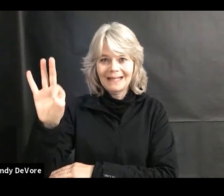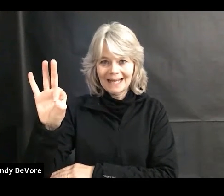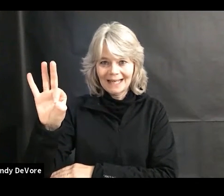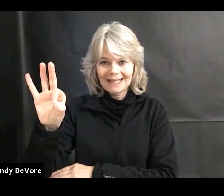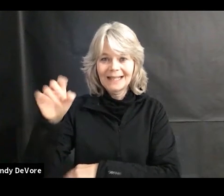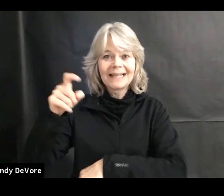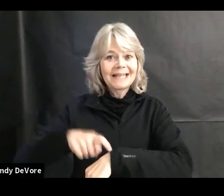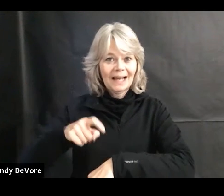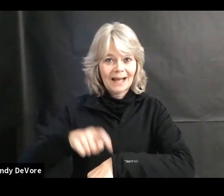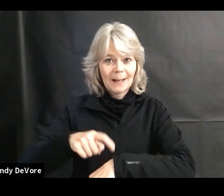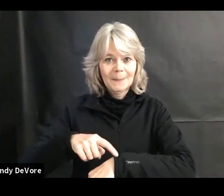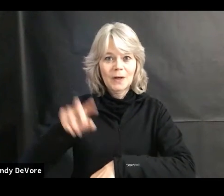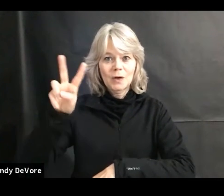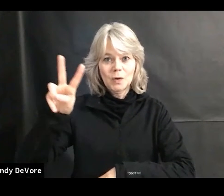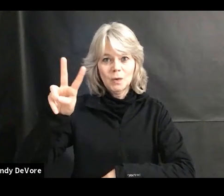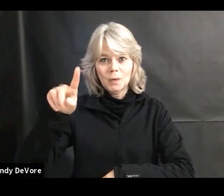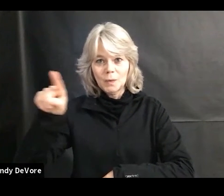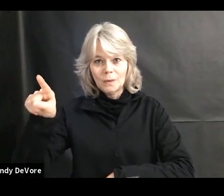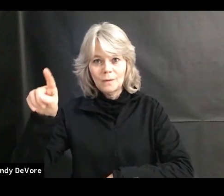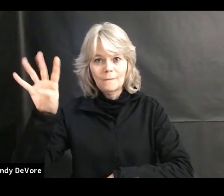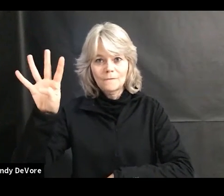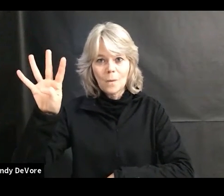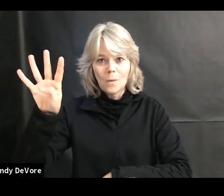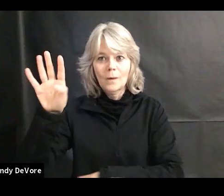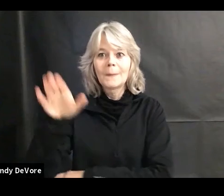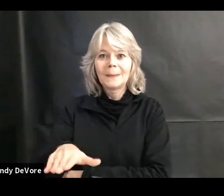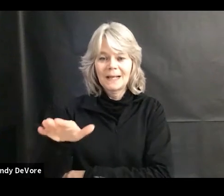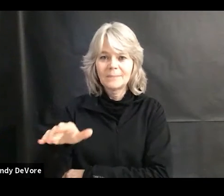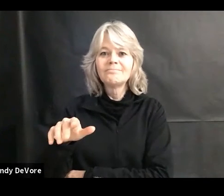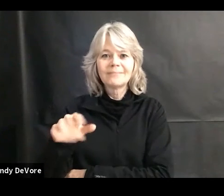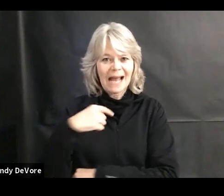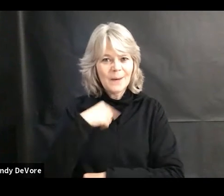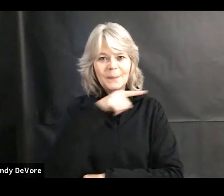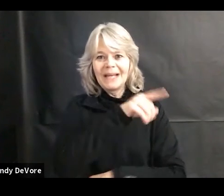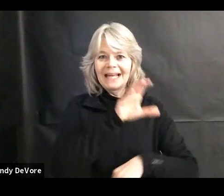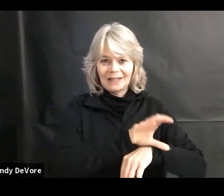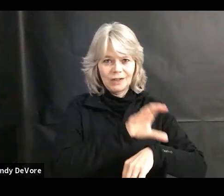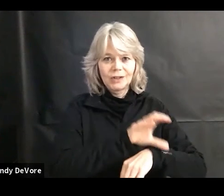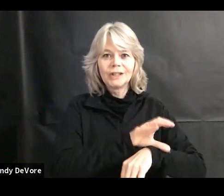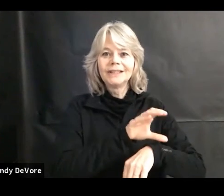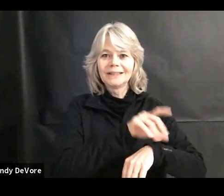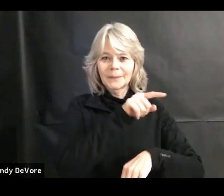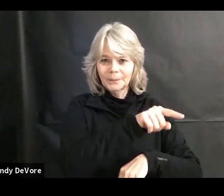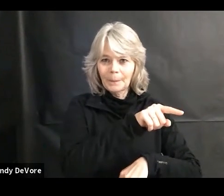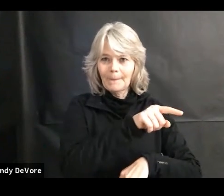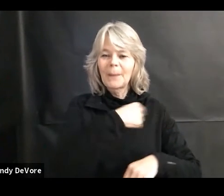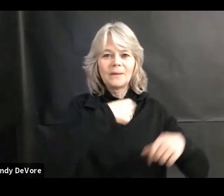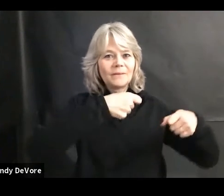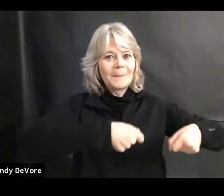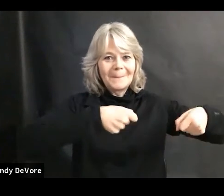until 4pm, I'll be at the church building. And I'll have these little gift bags